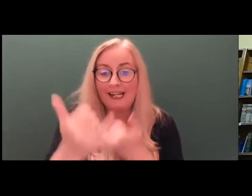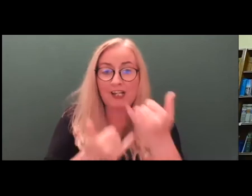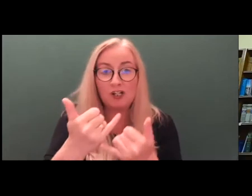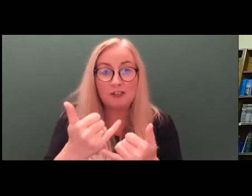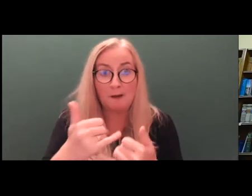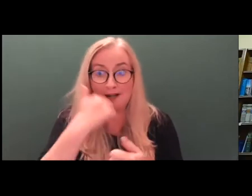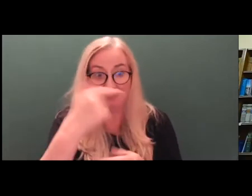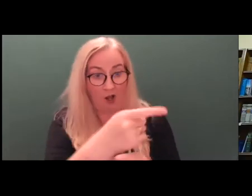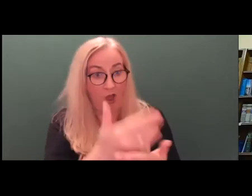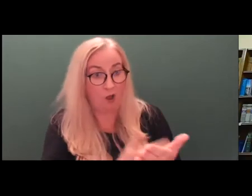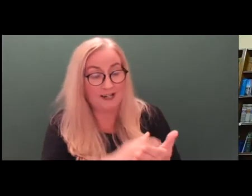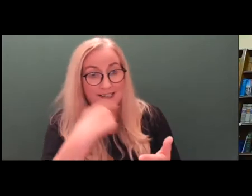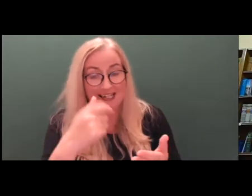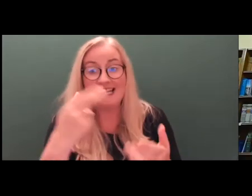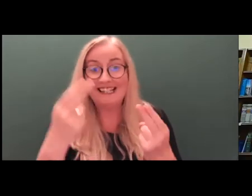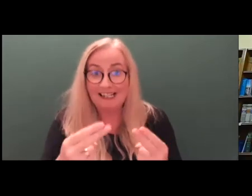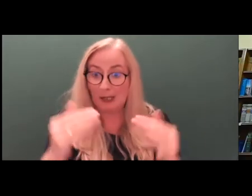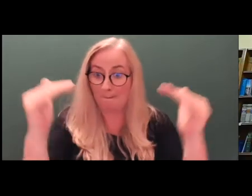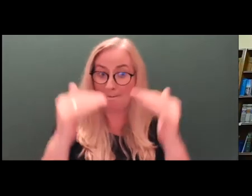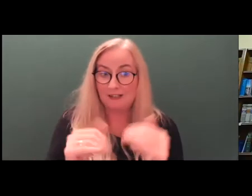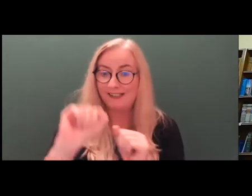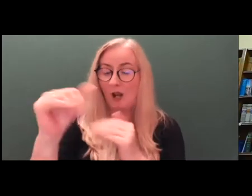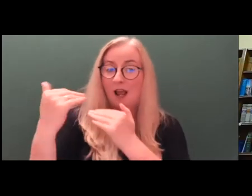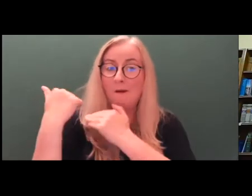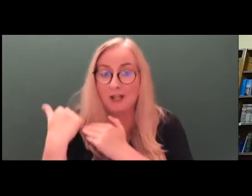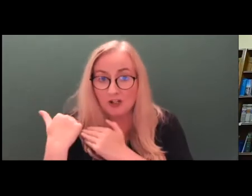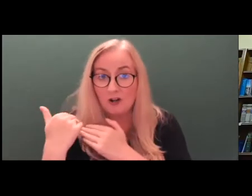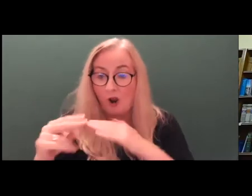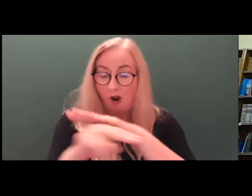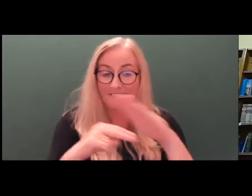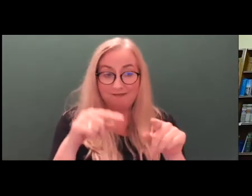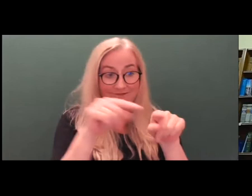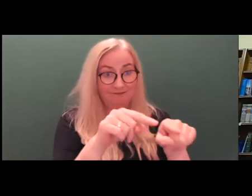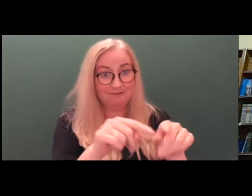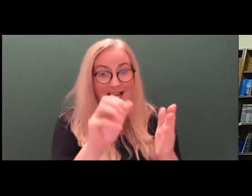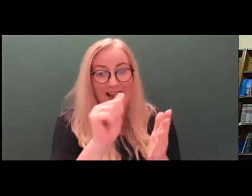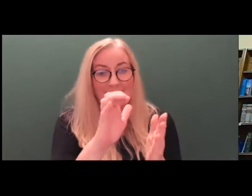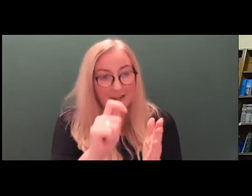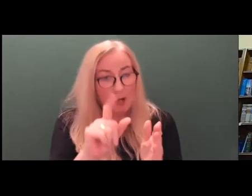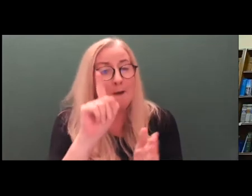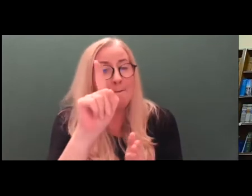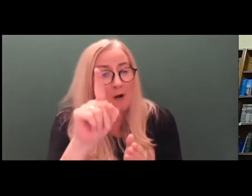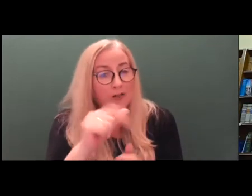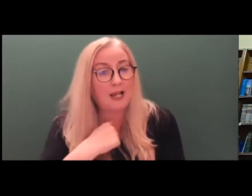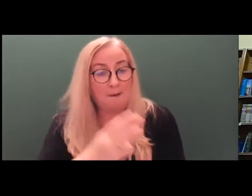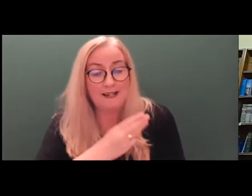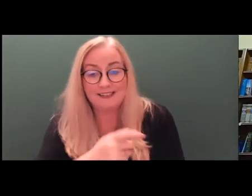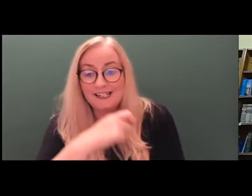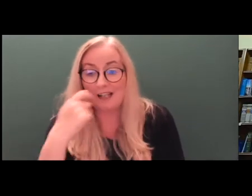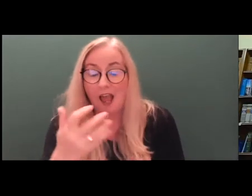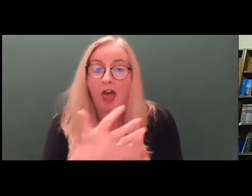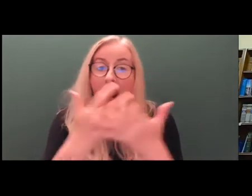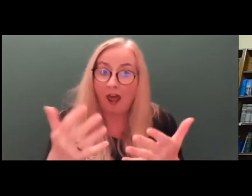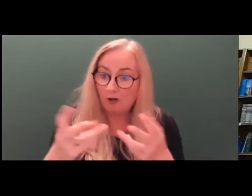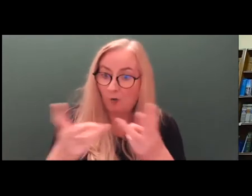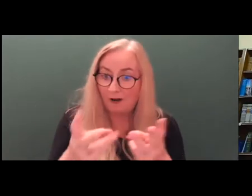to allow it to meet its obligations under the Act. I am very pleased to say that a great deal of work